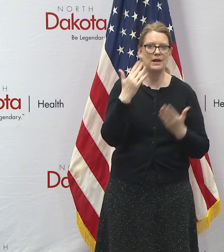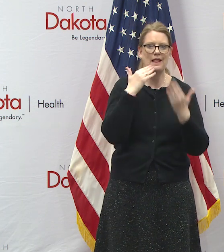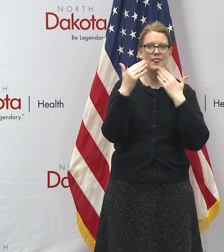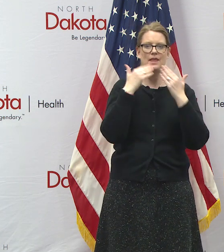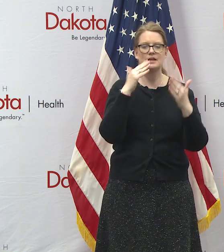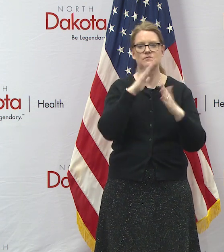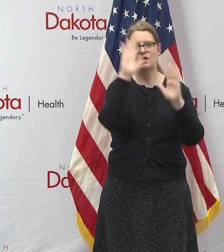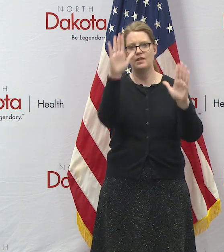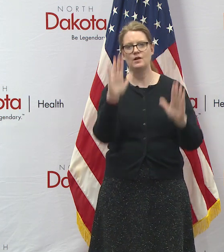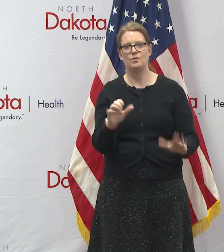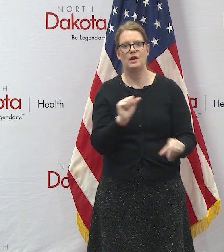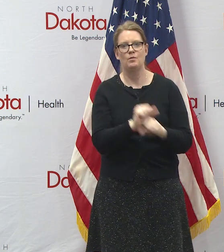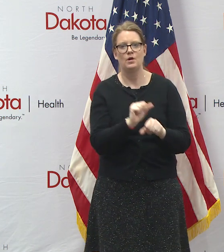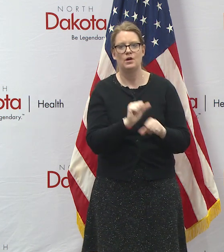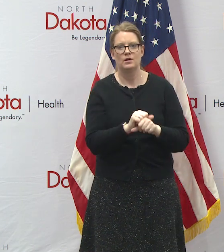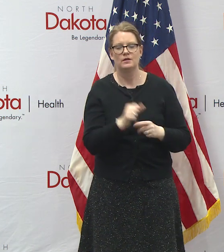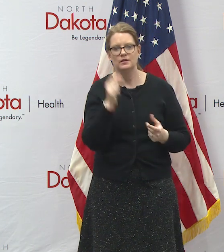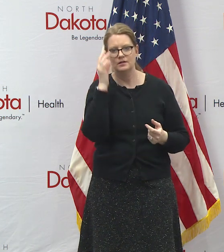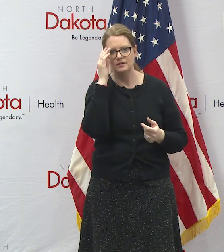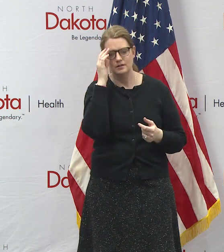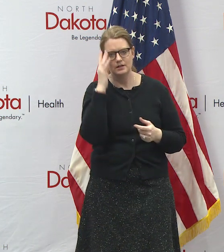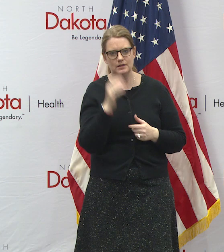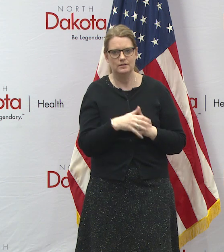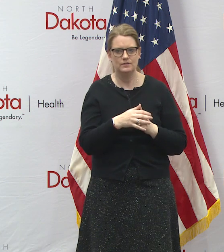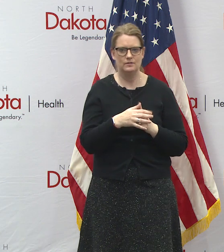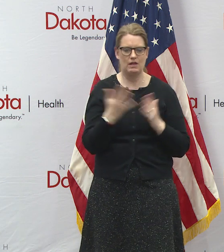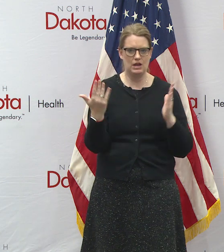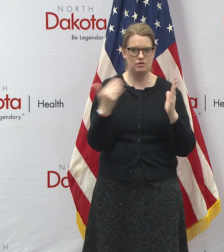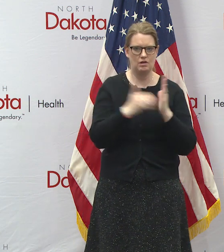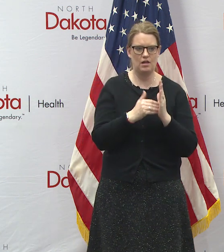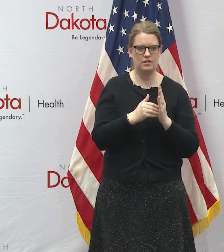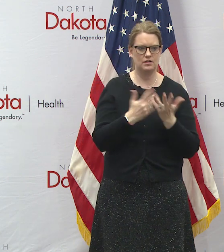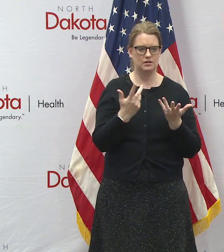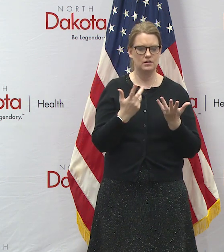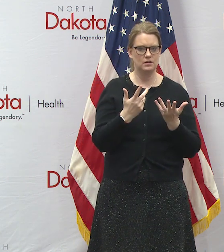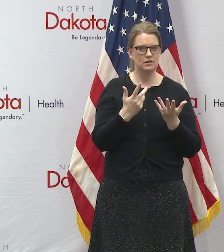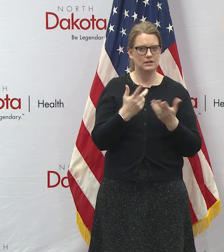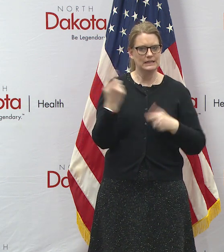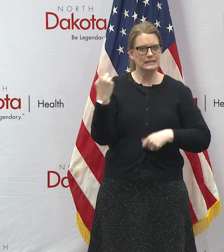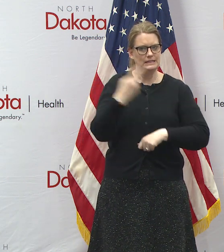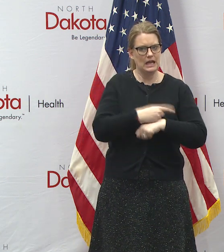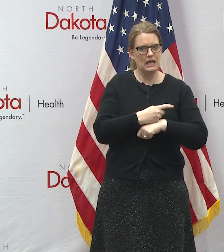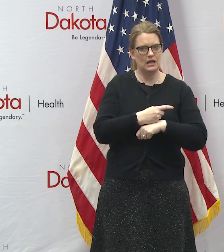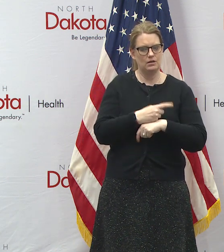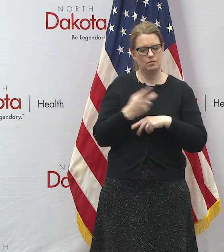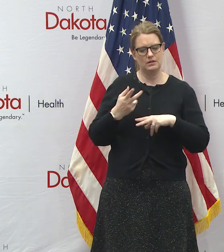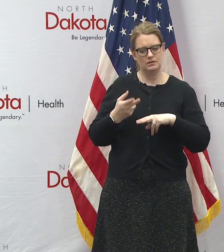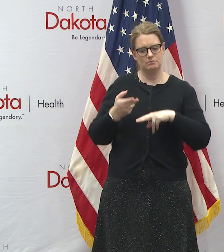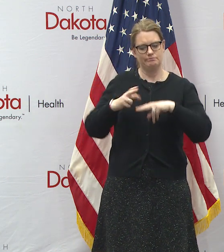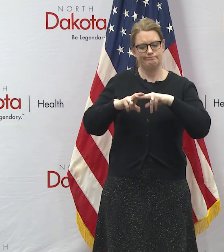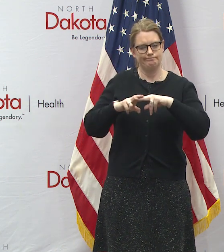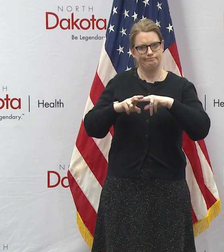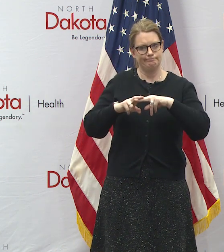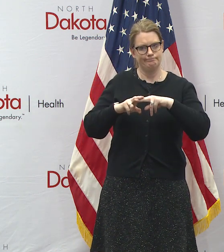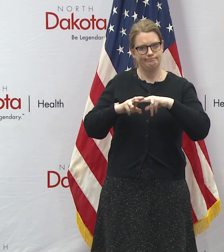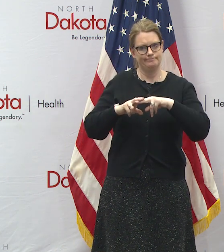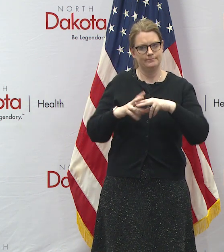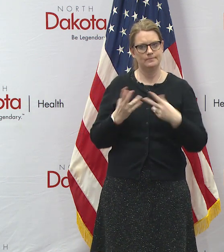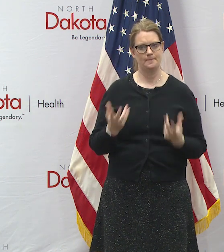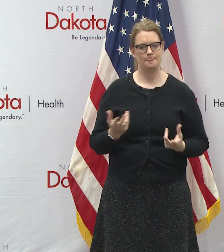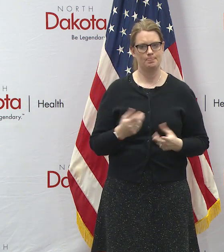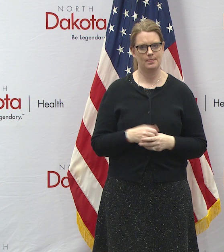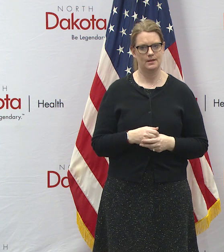all the great work you're doing we had another day today with a slow small increase in positive counts but